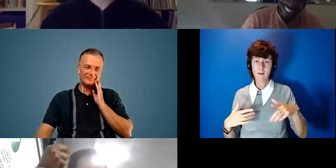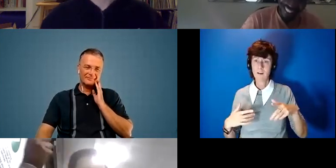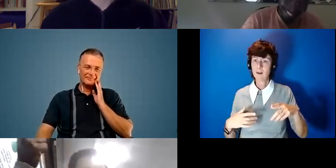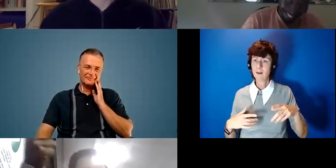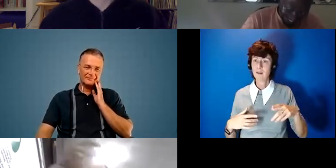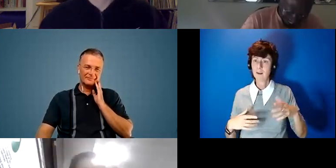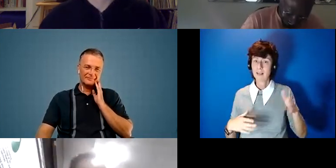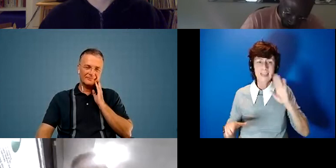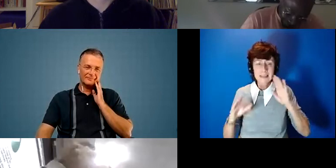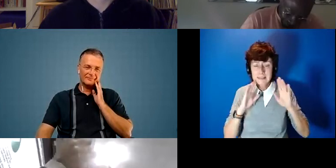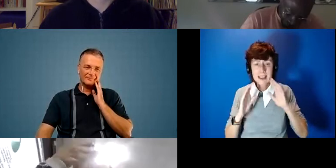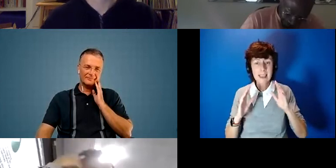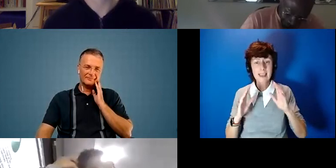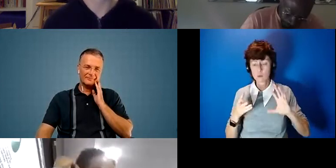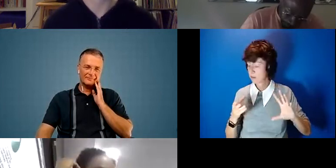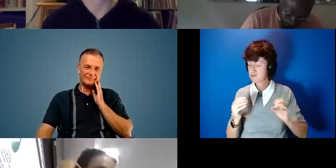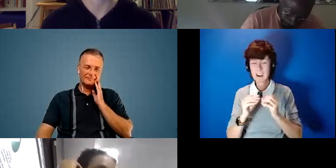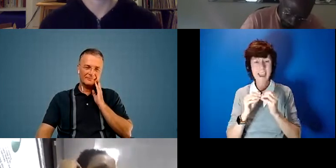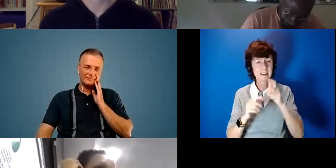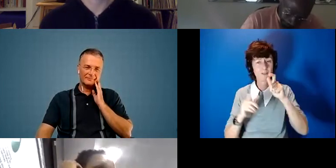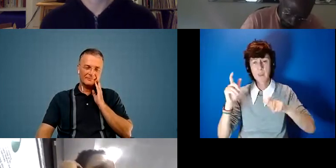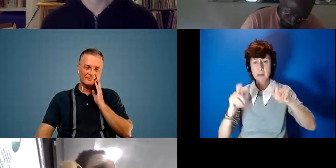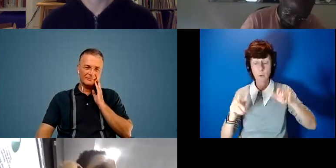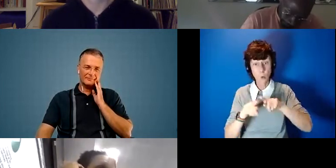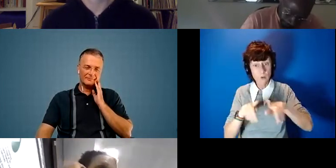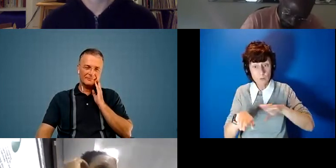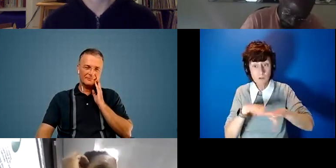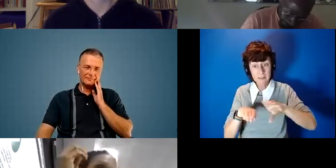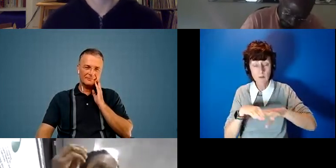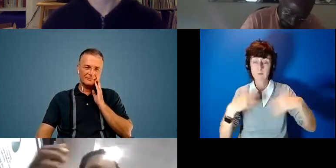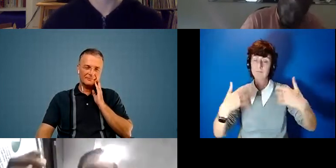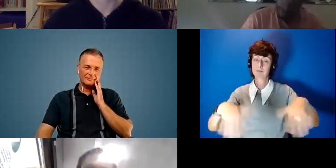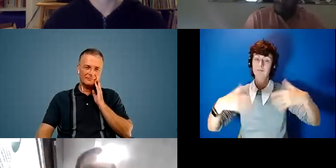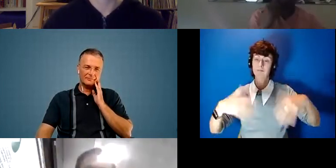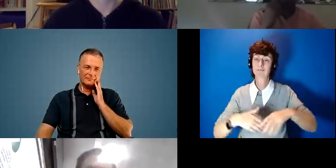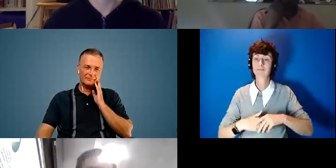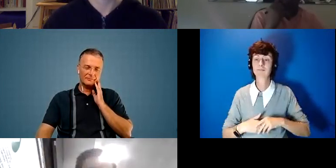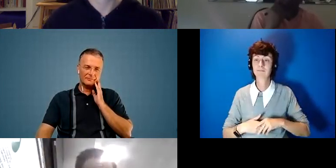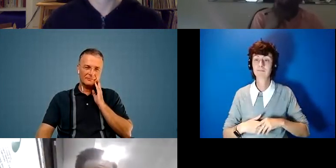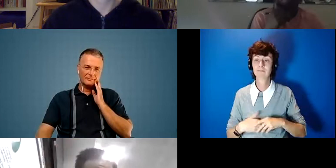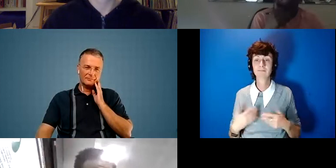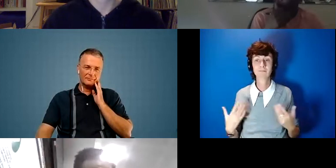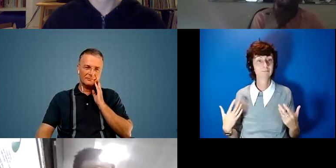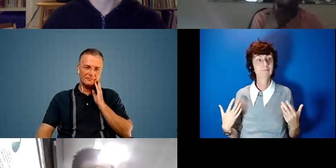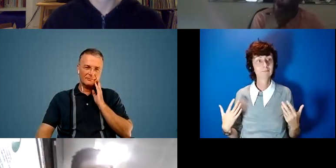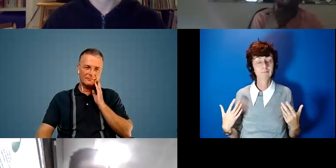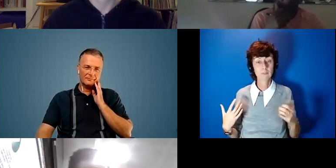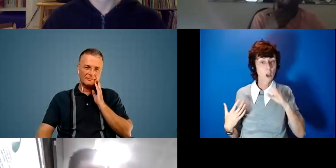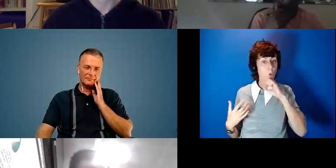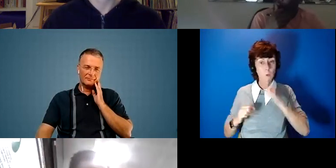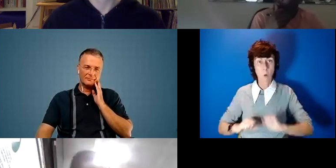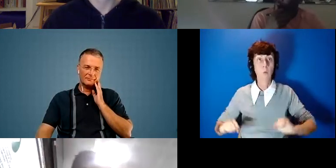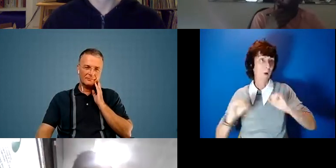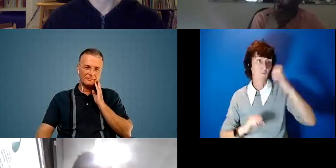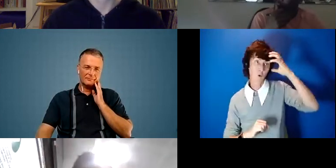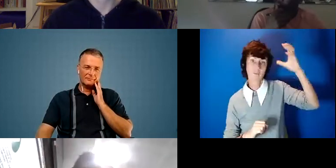um create creative and practical people made us think that we are just gonna we're not going to wait for the governments